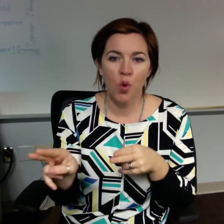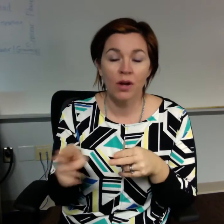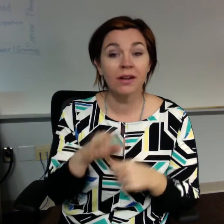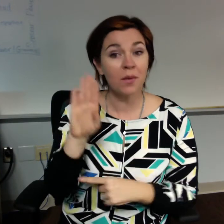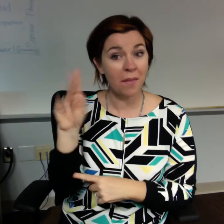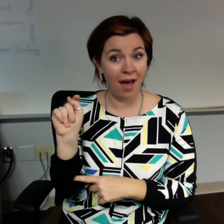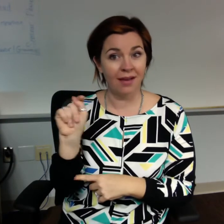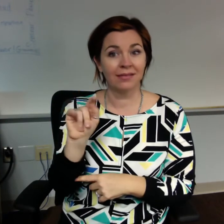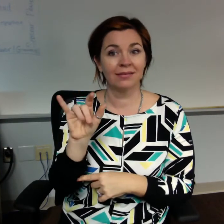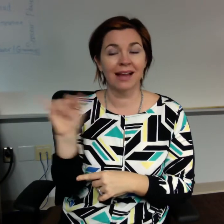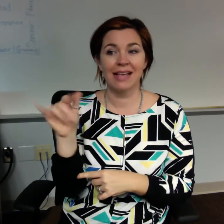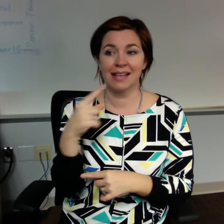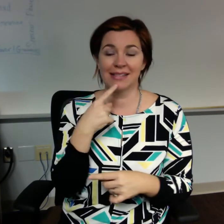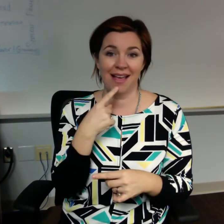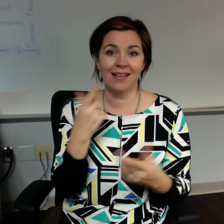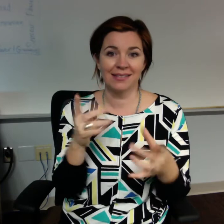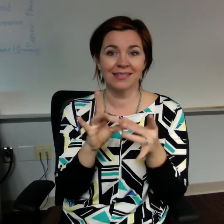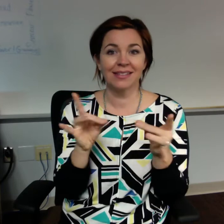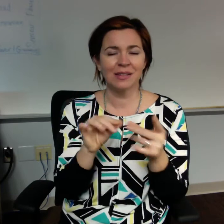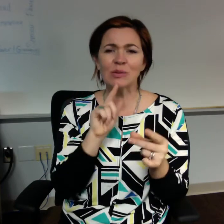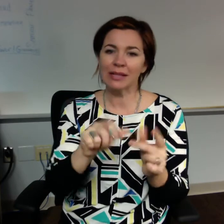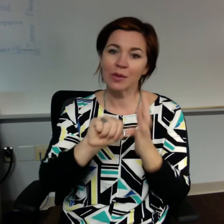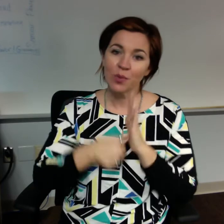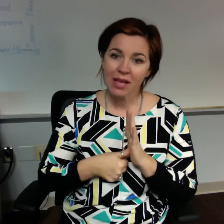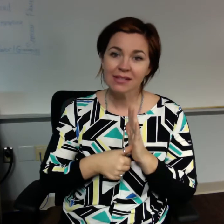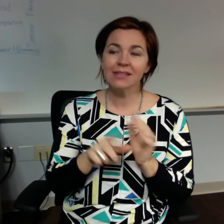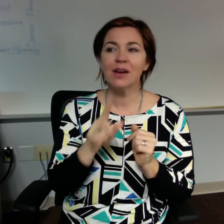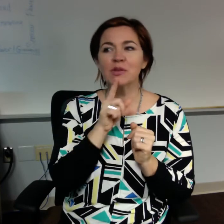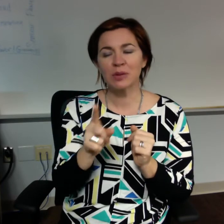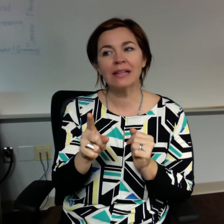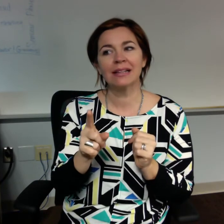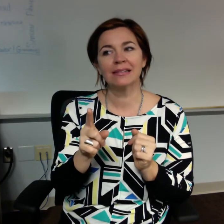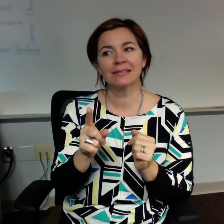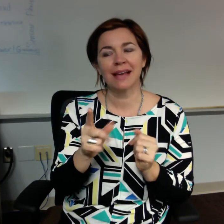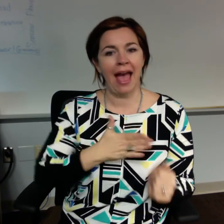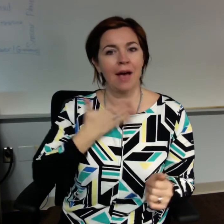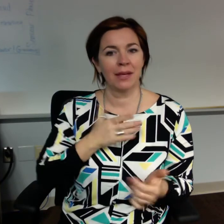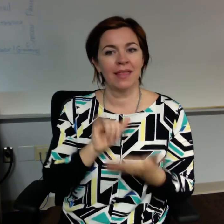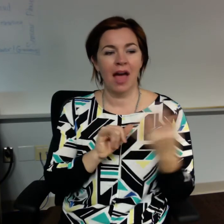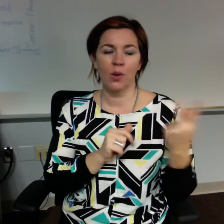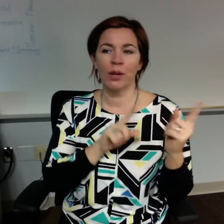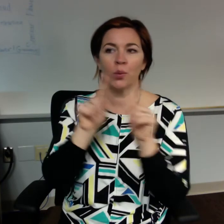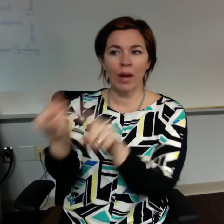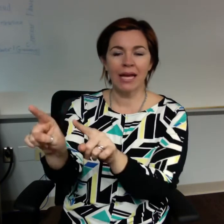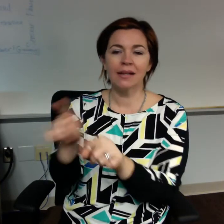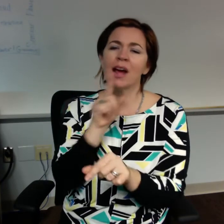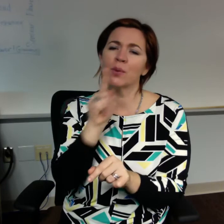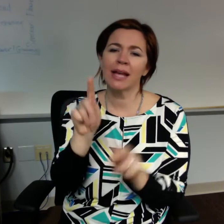impressive, and I'm so glad that we went. And I look forward to taking my parents there one day, when